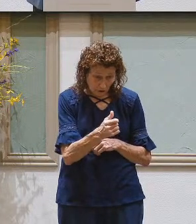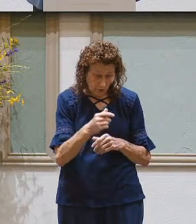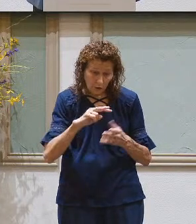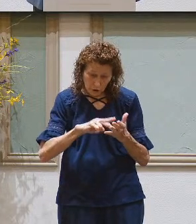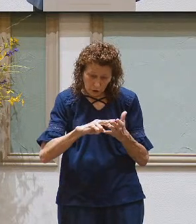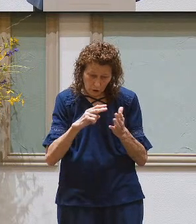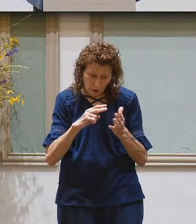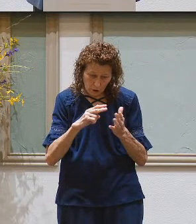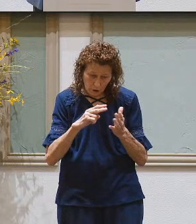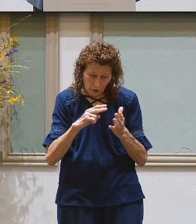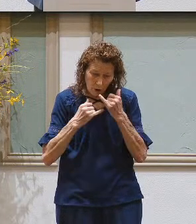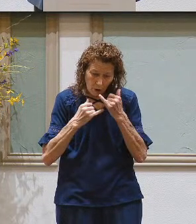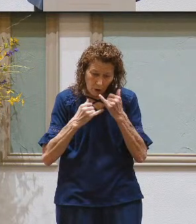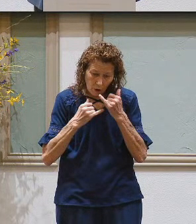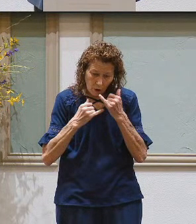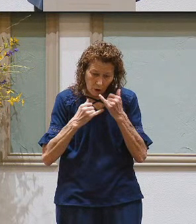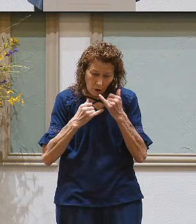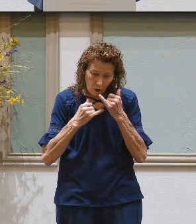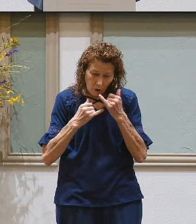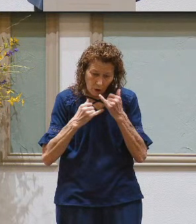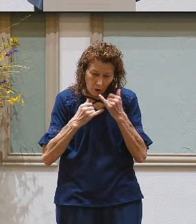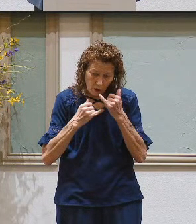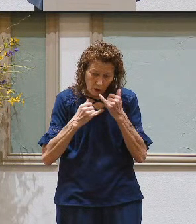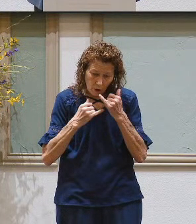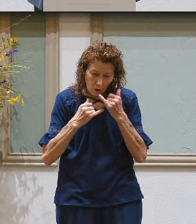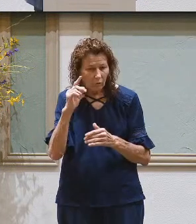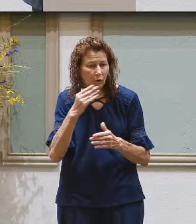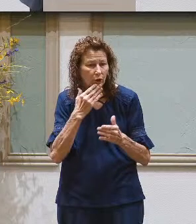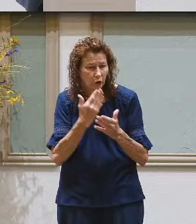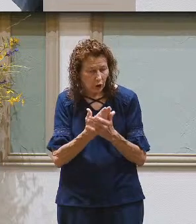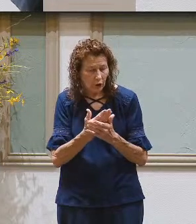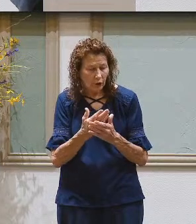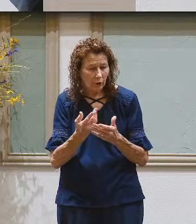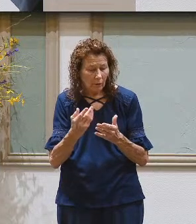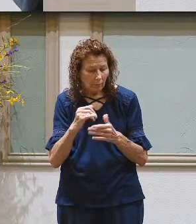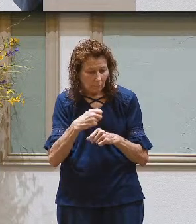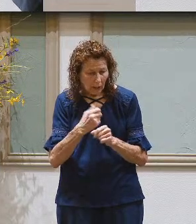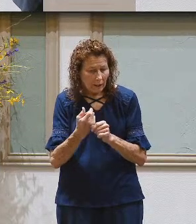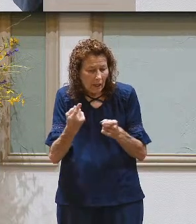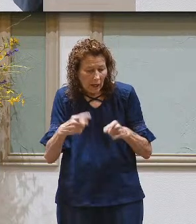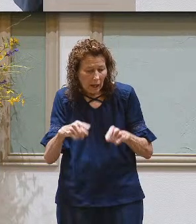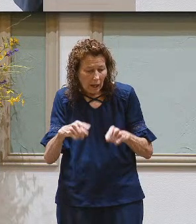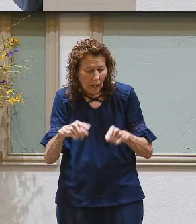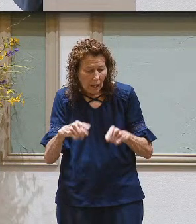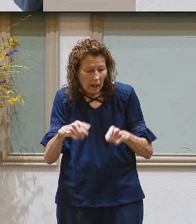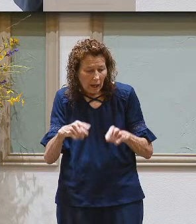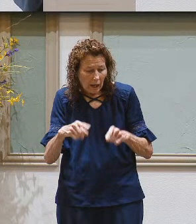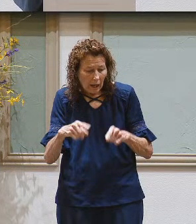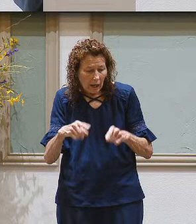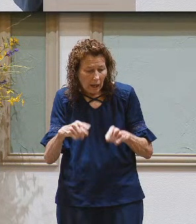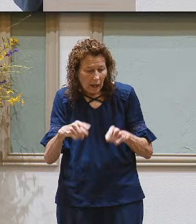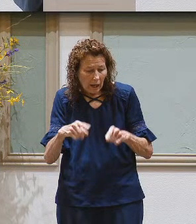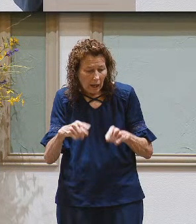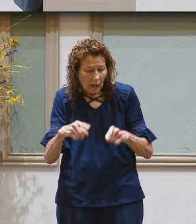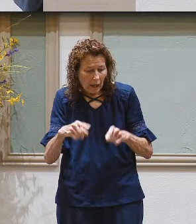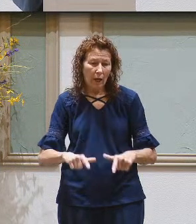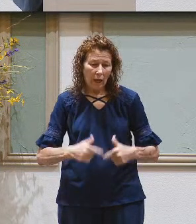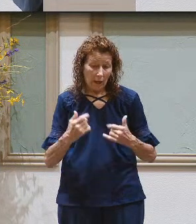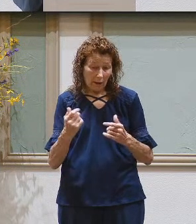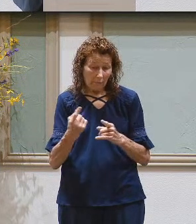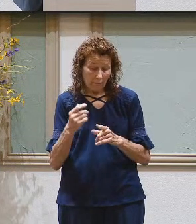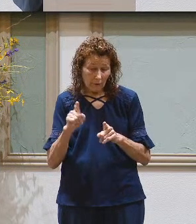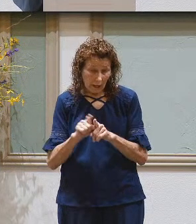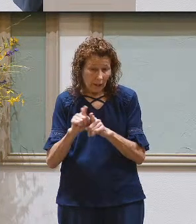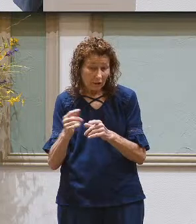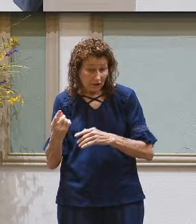evil against me, but God meant it for good to bring it about that many people should be kept alive as they are today.